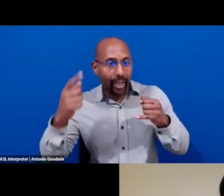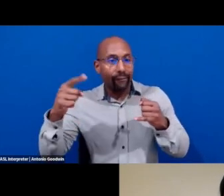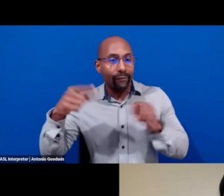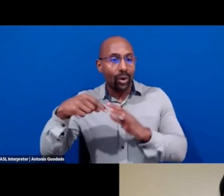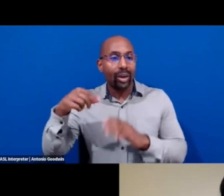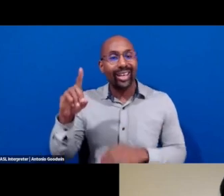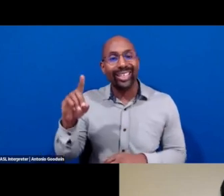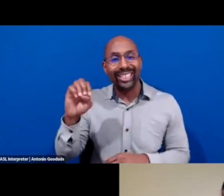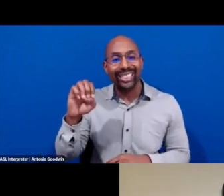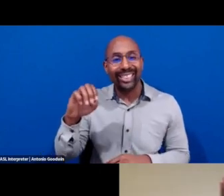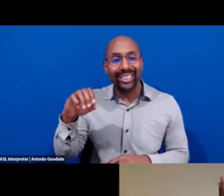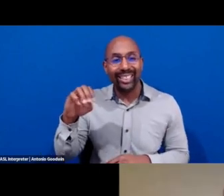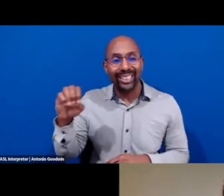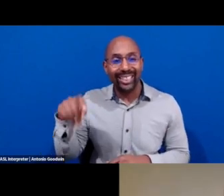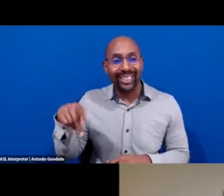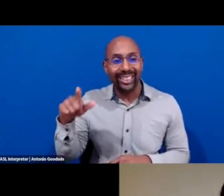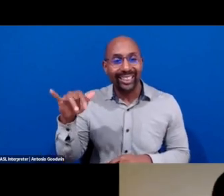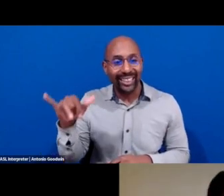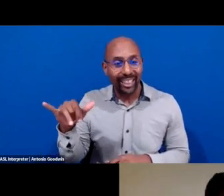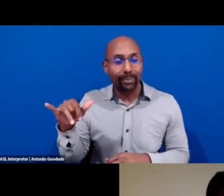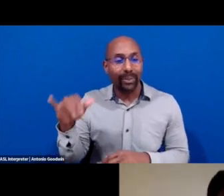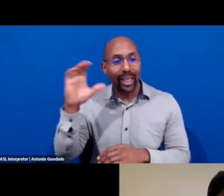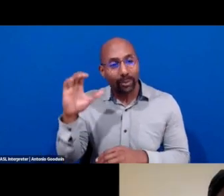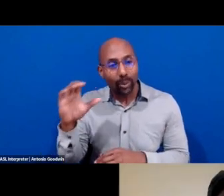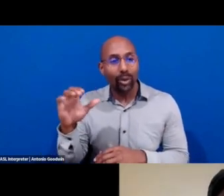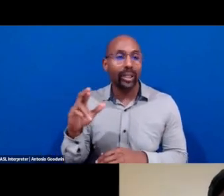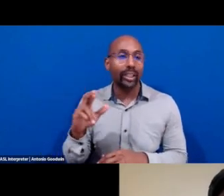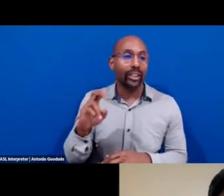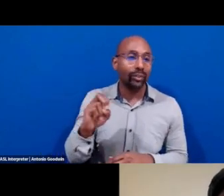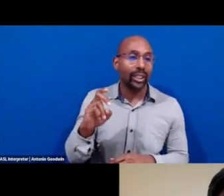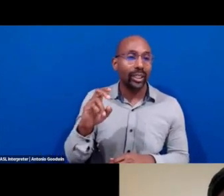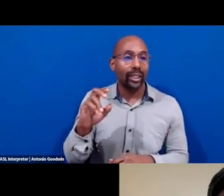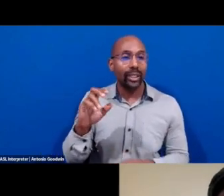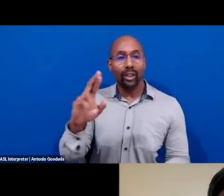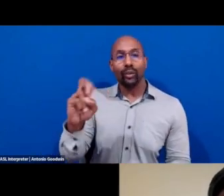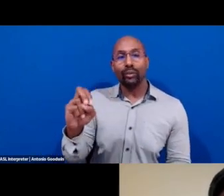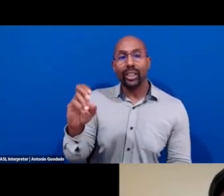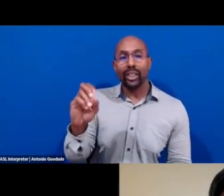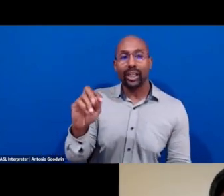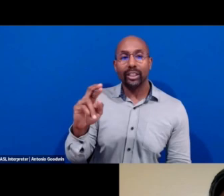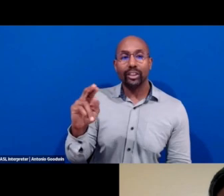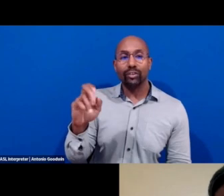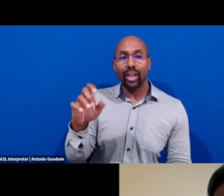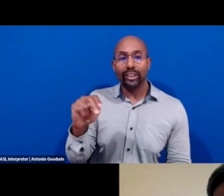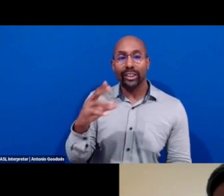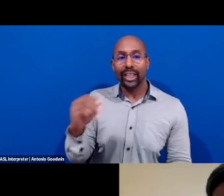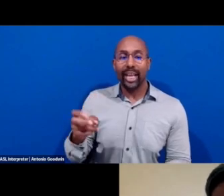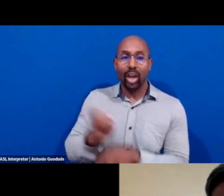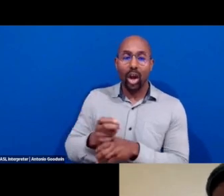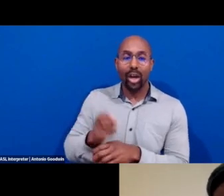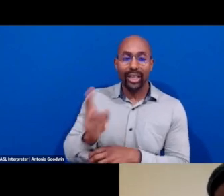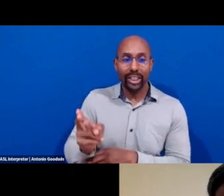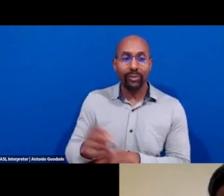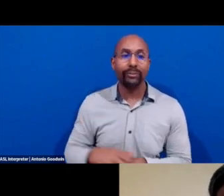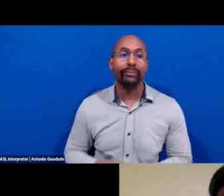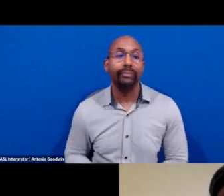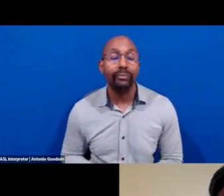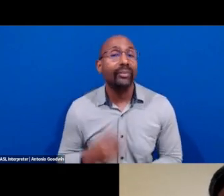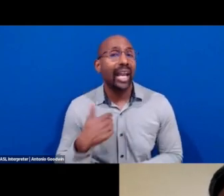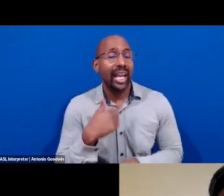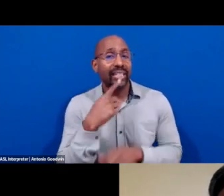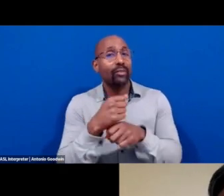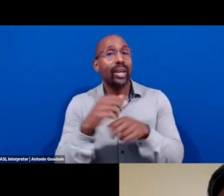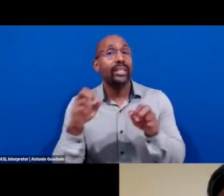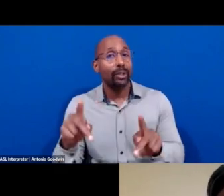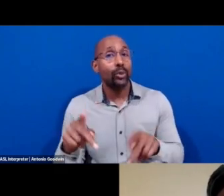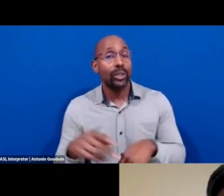deeply exploring reconstruction in hard, in a hard history. So I think, uh, I think fiction is just, it's a wonderful tool to use.